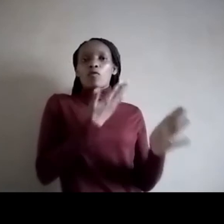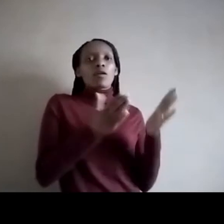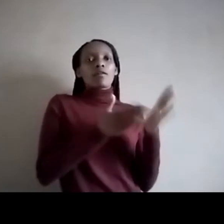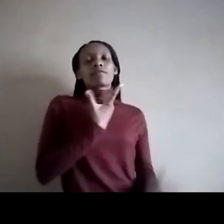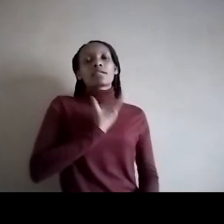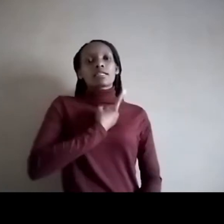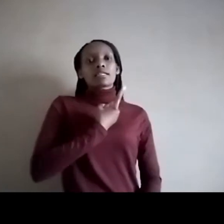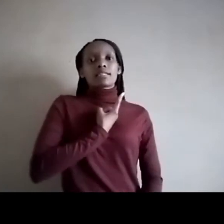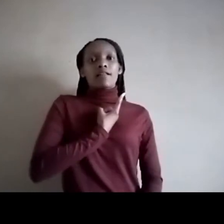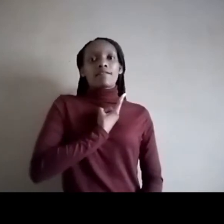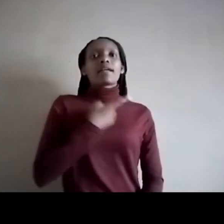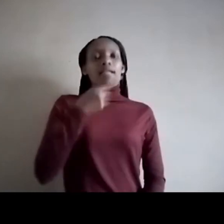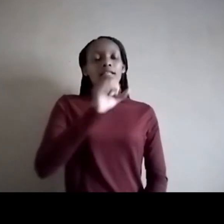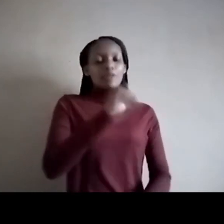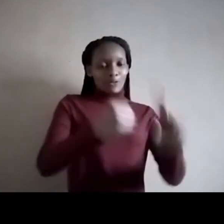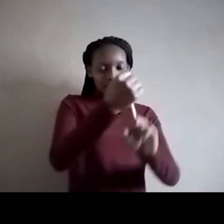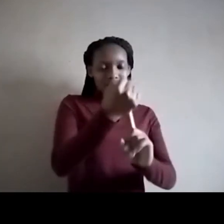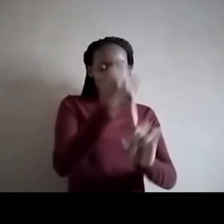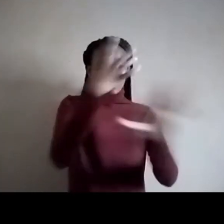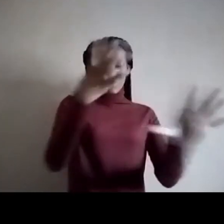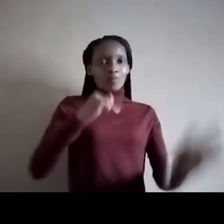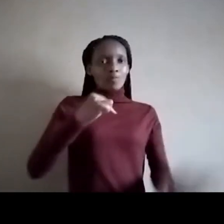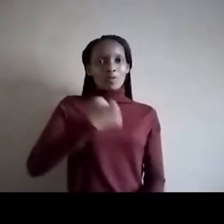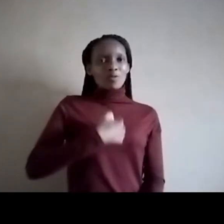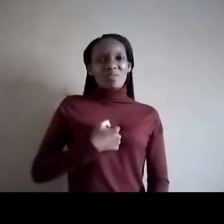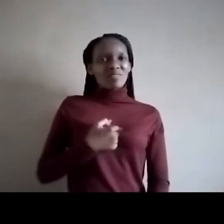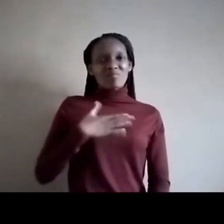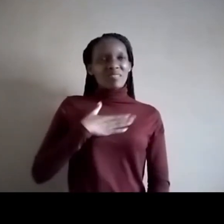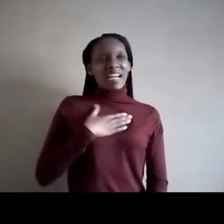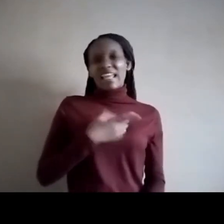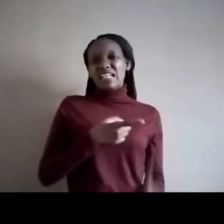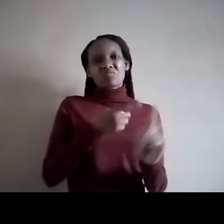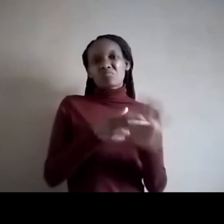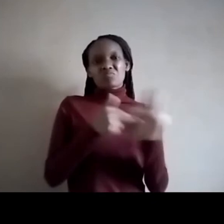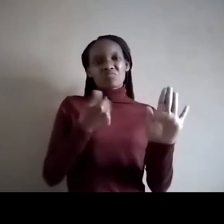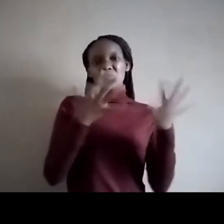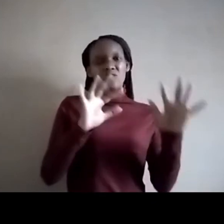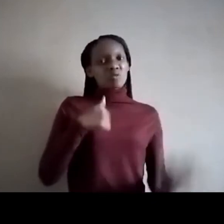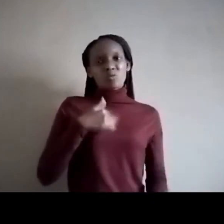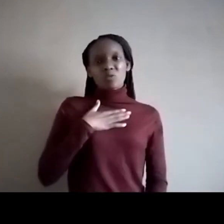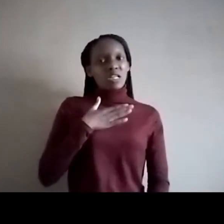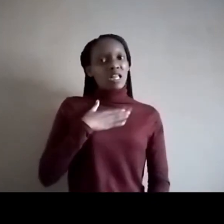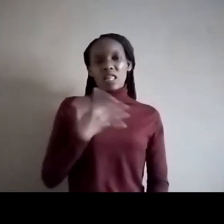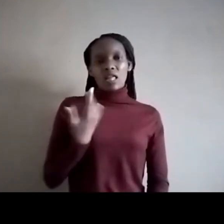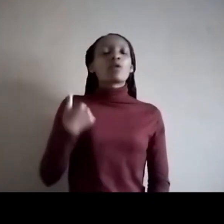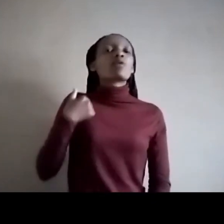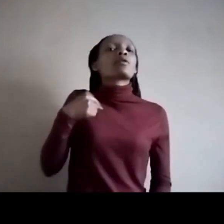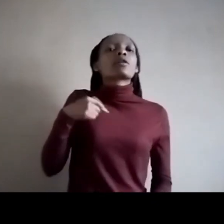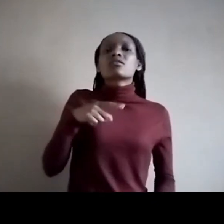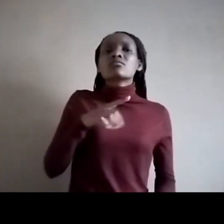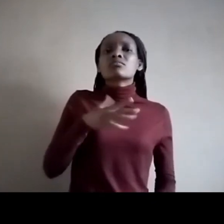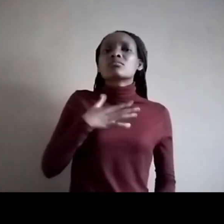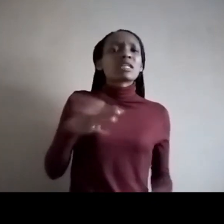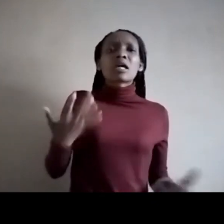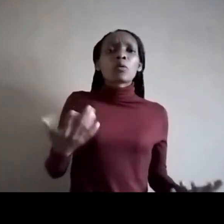we've debated and really think does not sit well with us. And we do not think that it sits well with us because of one, two,